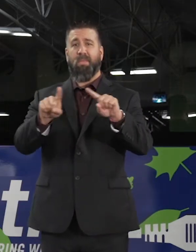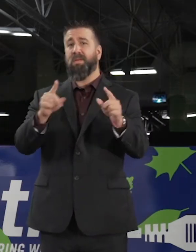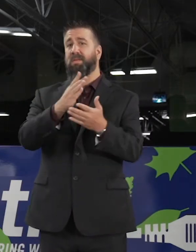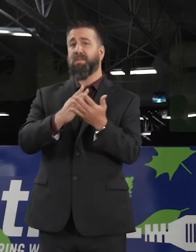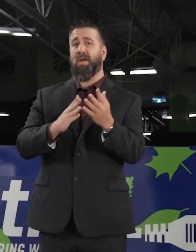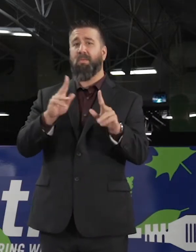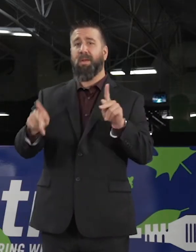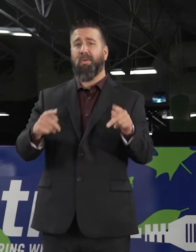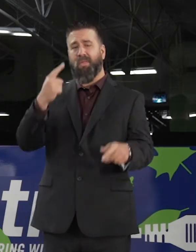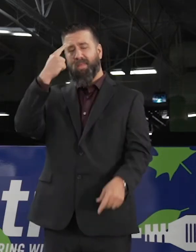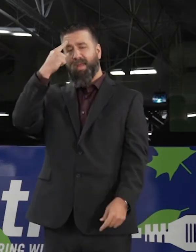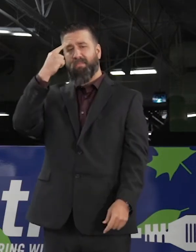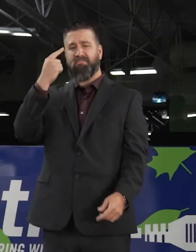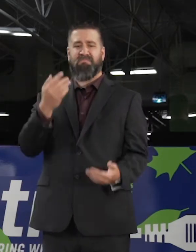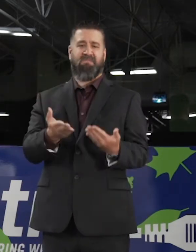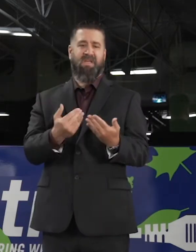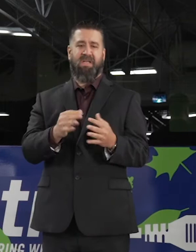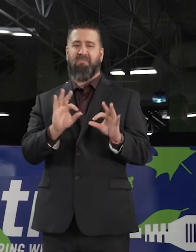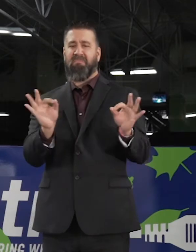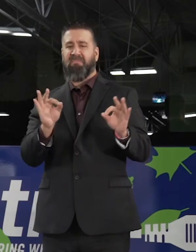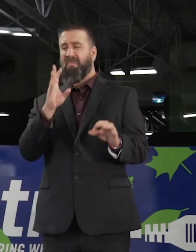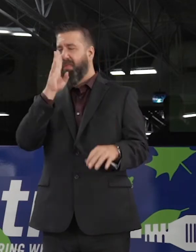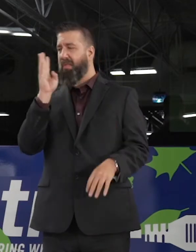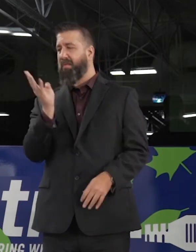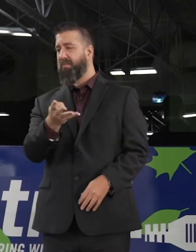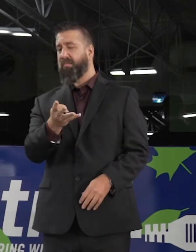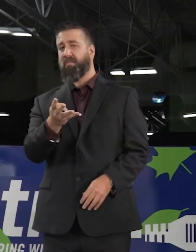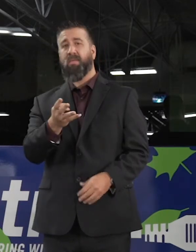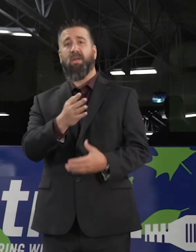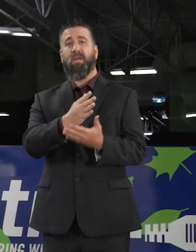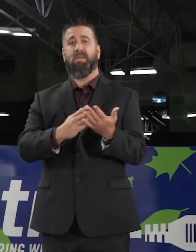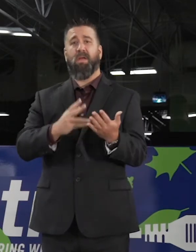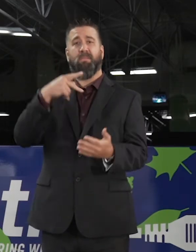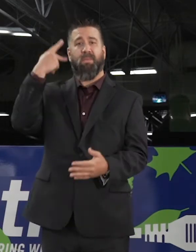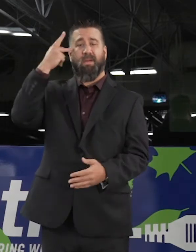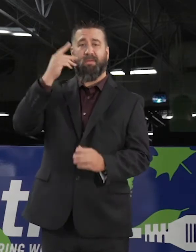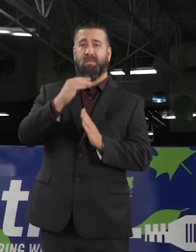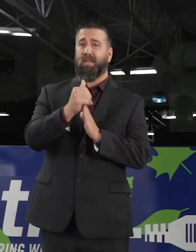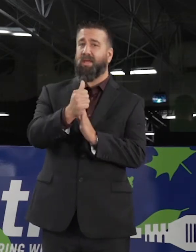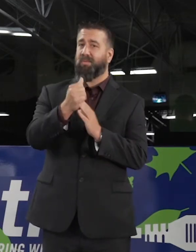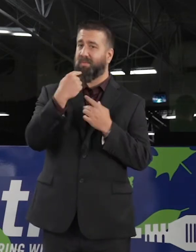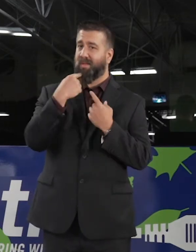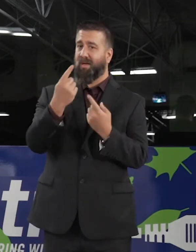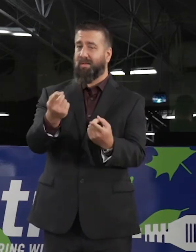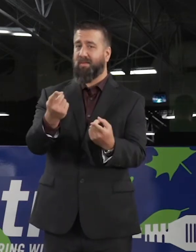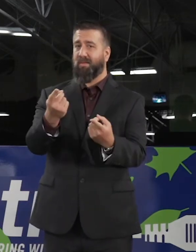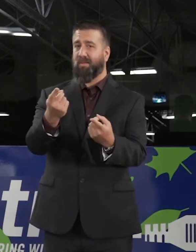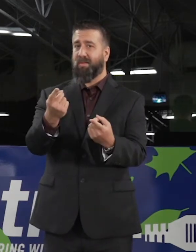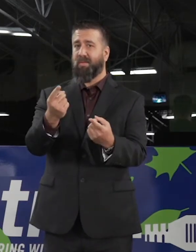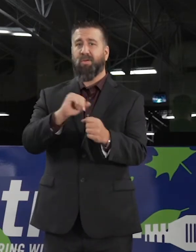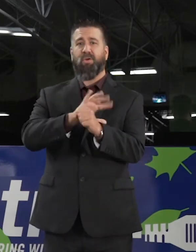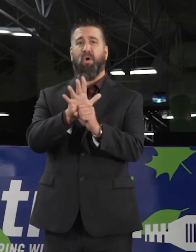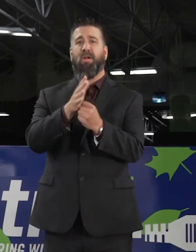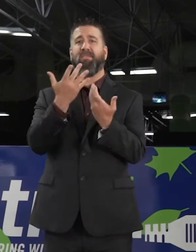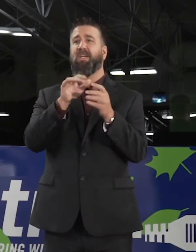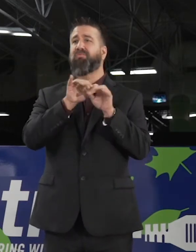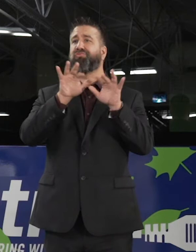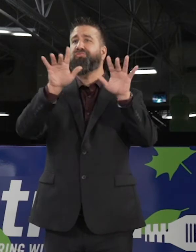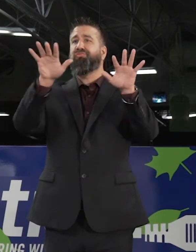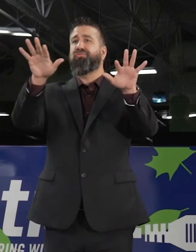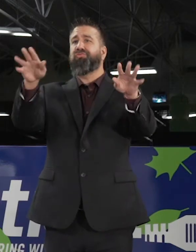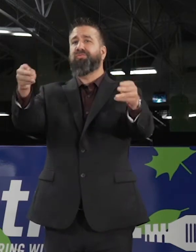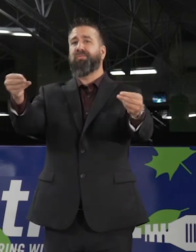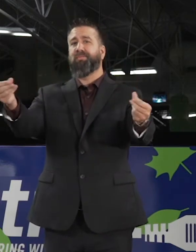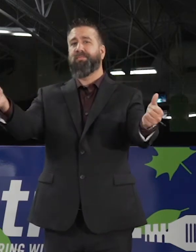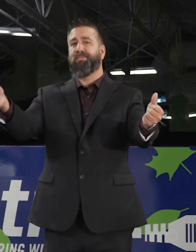that this virus will be gone. And some political leaders will even tell you that it's done its deed and it's